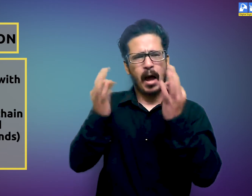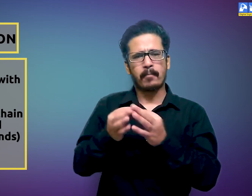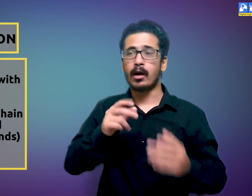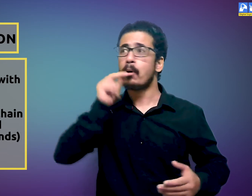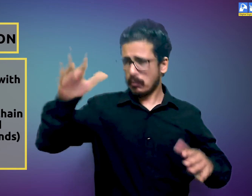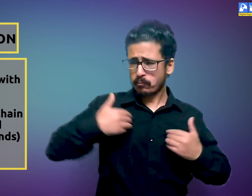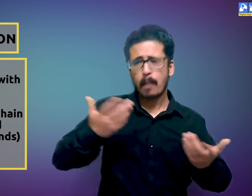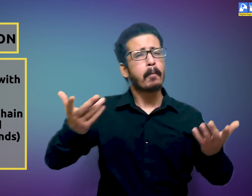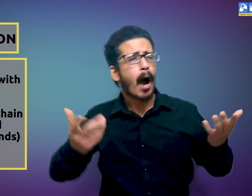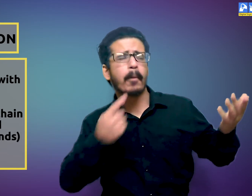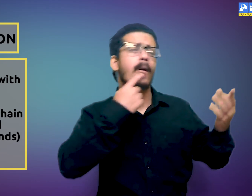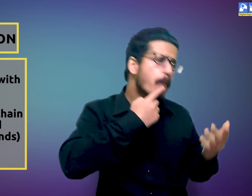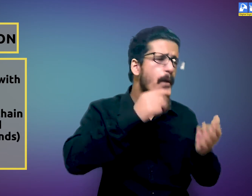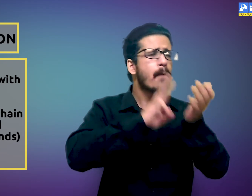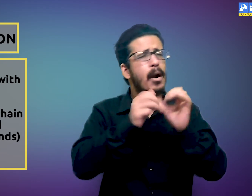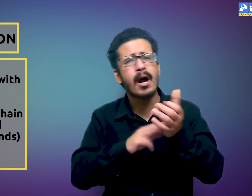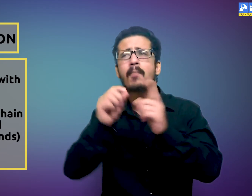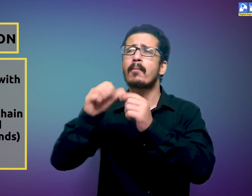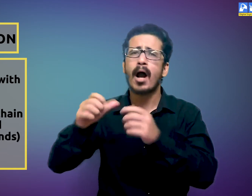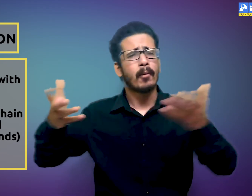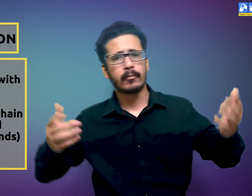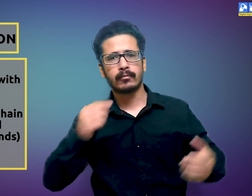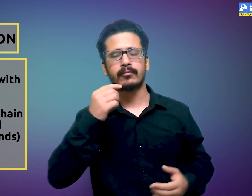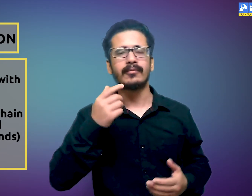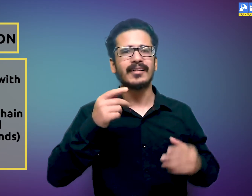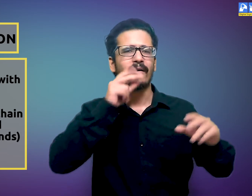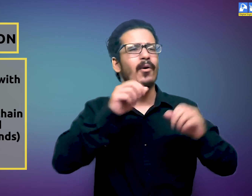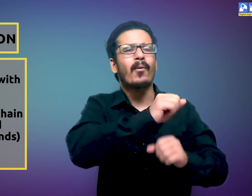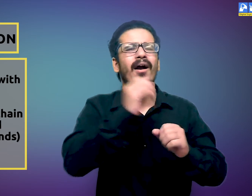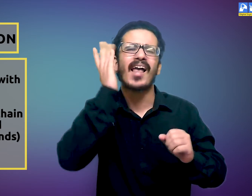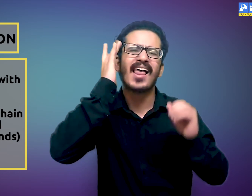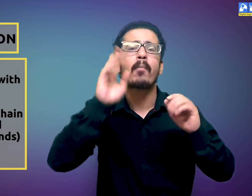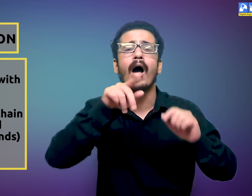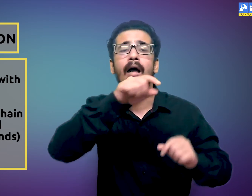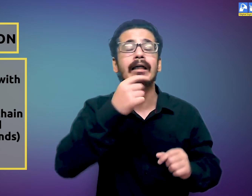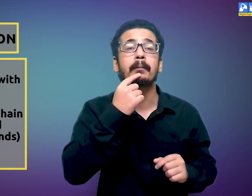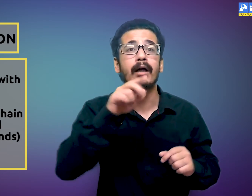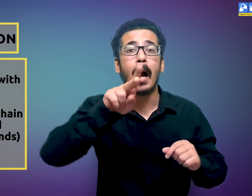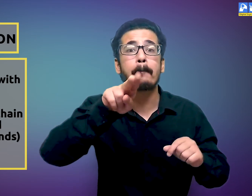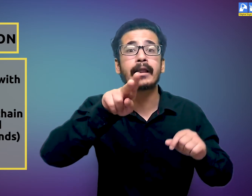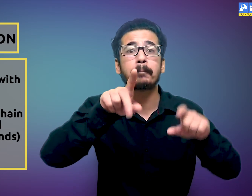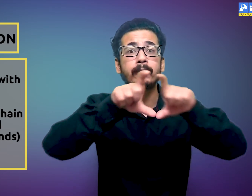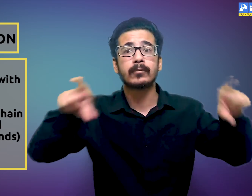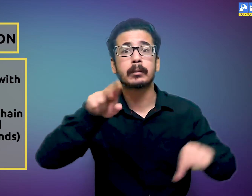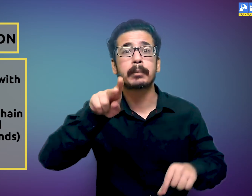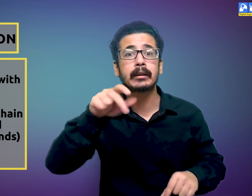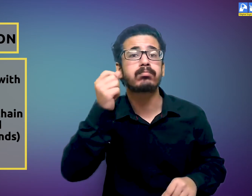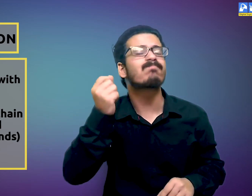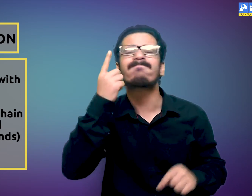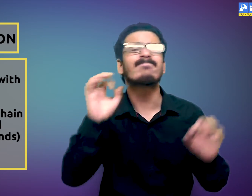are non-meaningful. But this is done by the child for enjoyment and interest. If someone talks to the child, then the